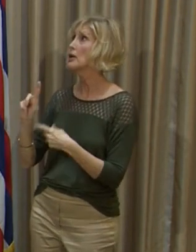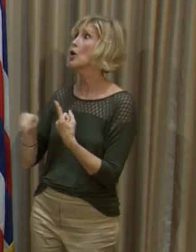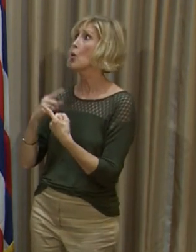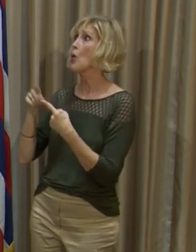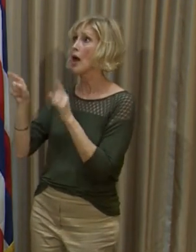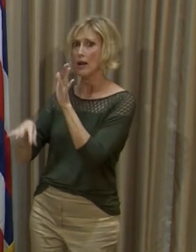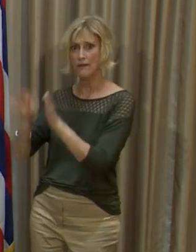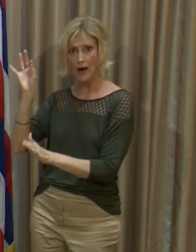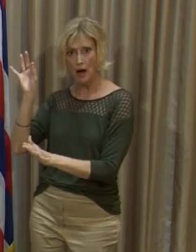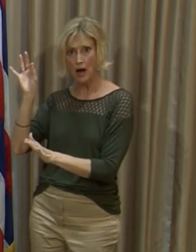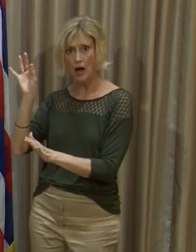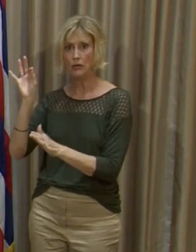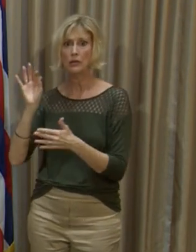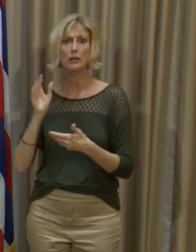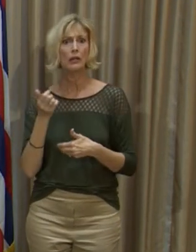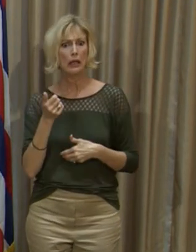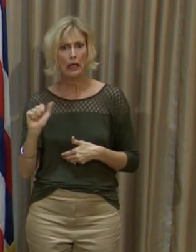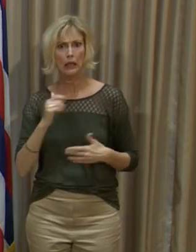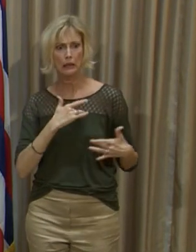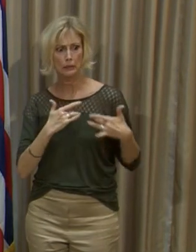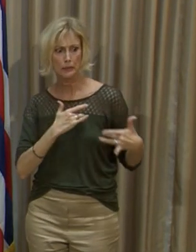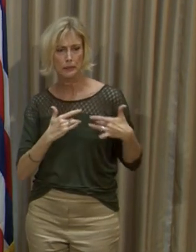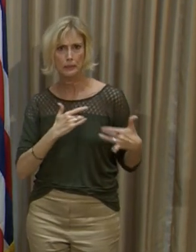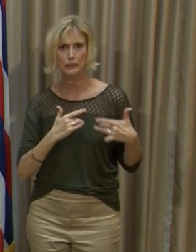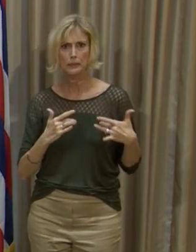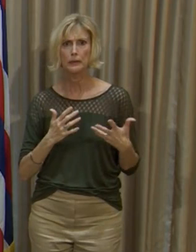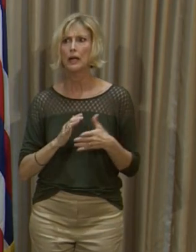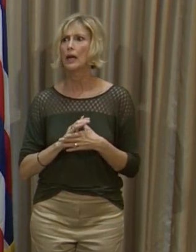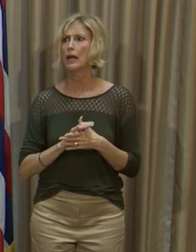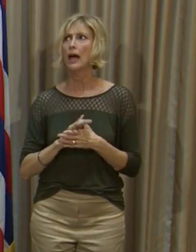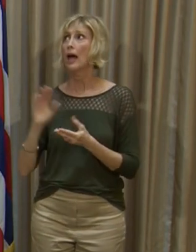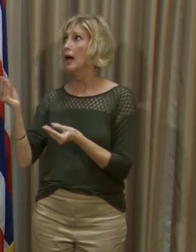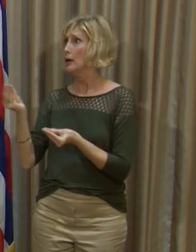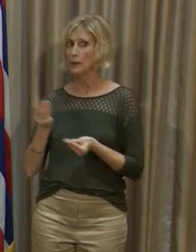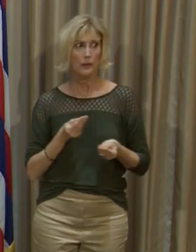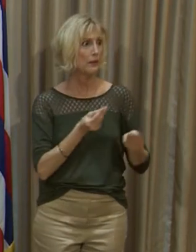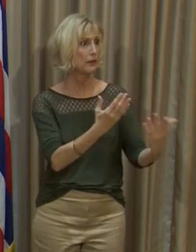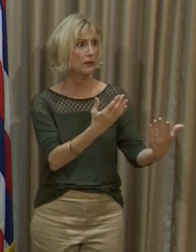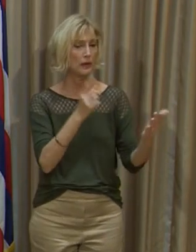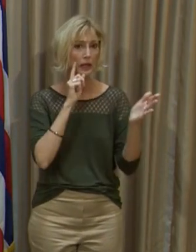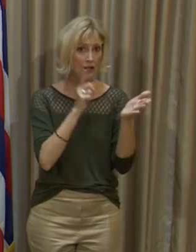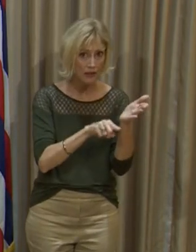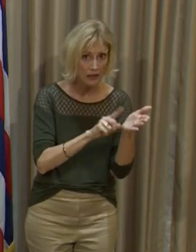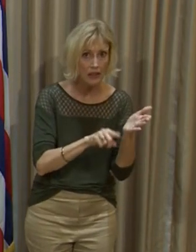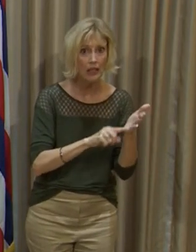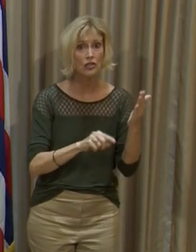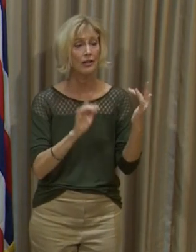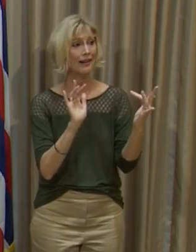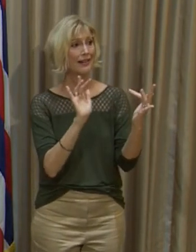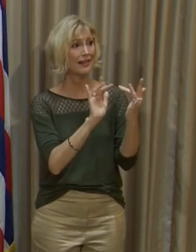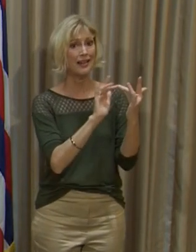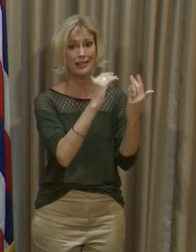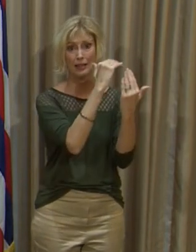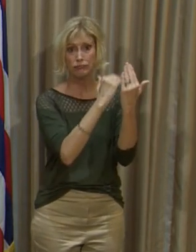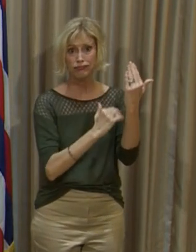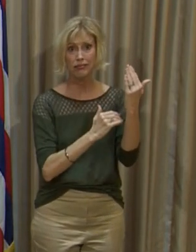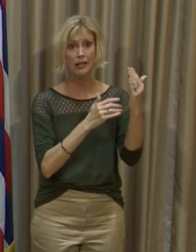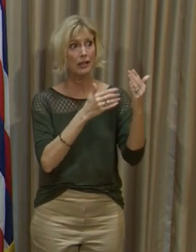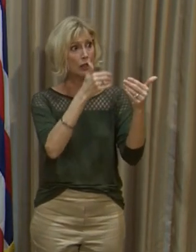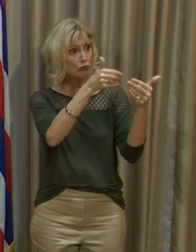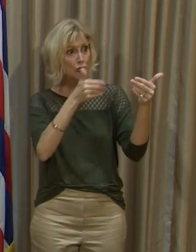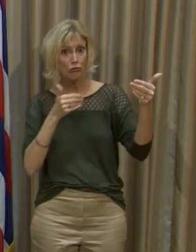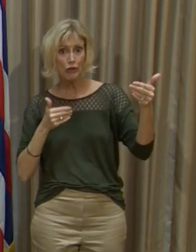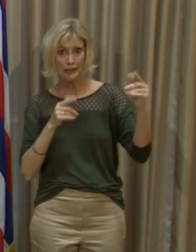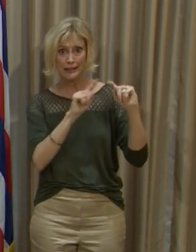detected any strain of concern. And that goes straight to our case investigation and contact tracing teams. So we are right